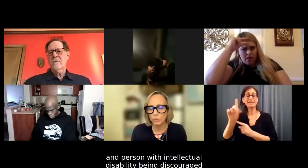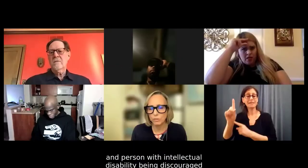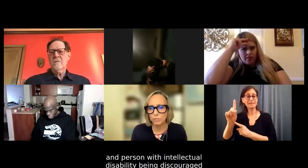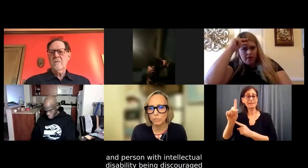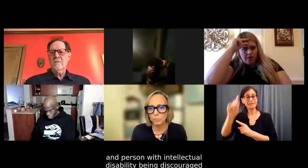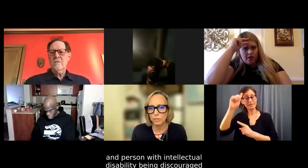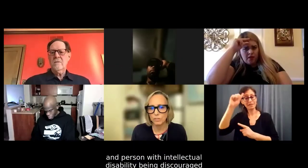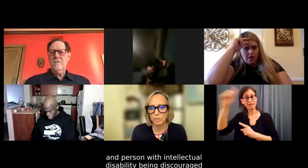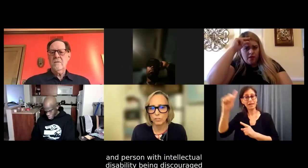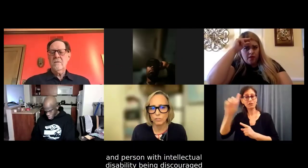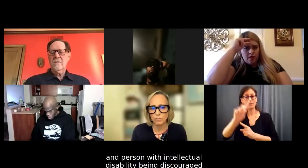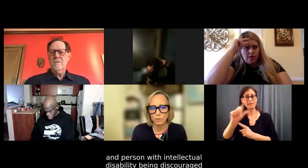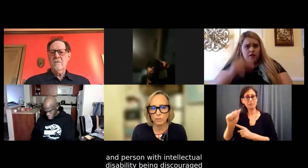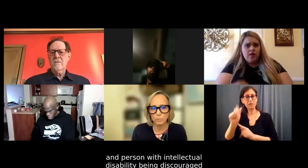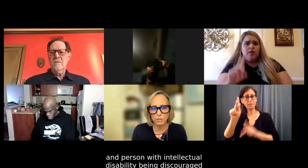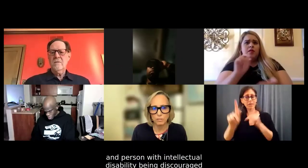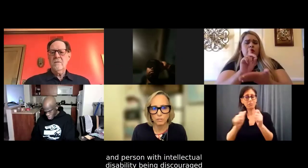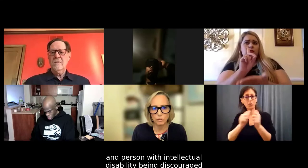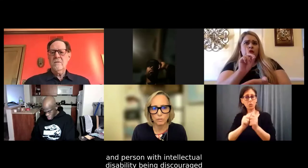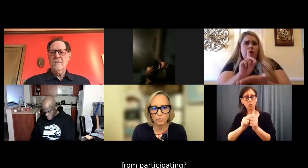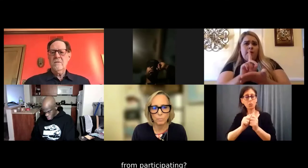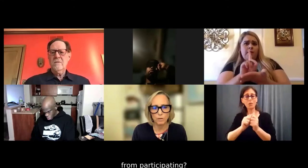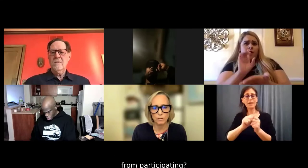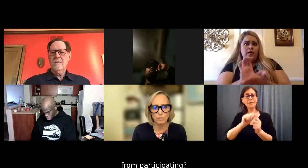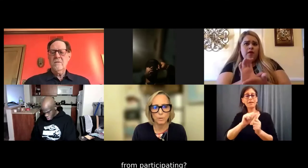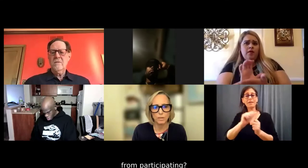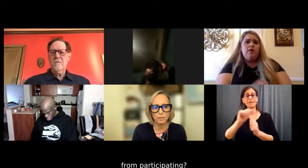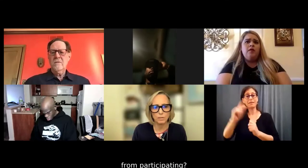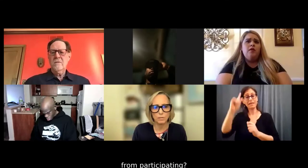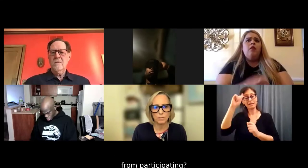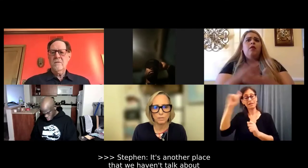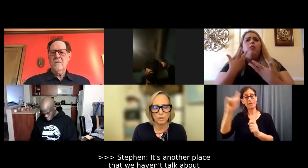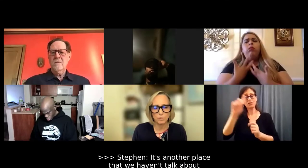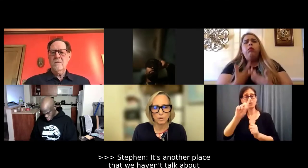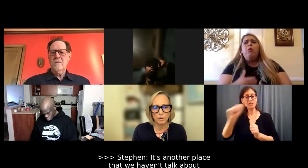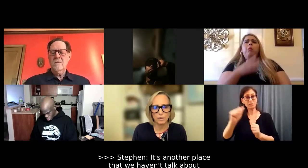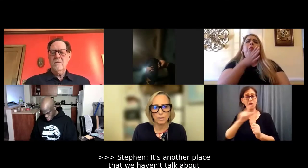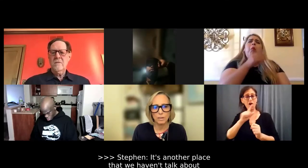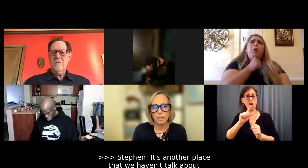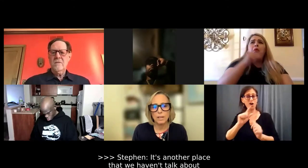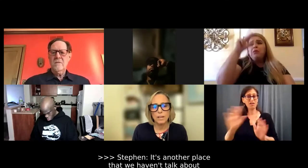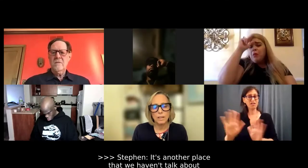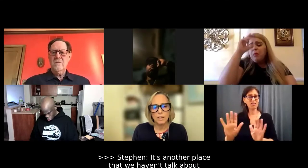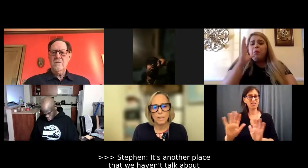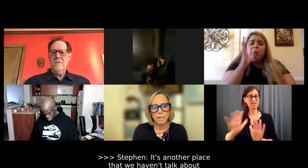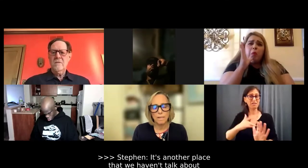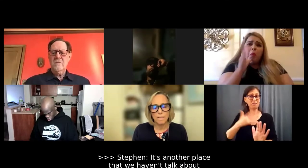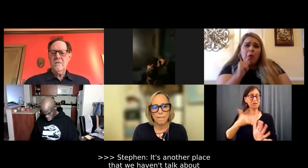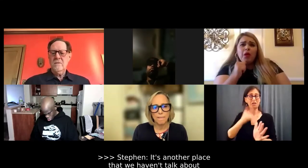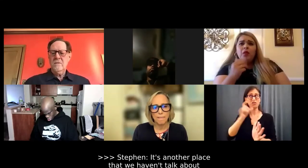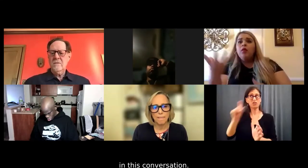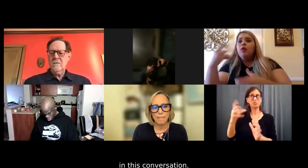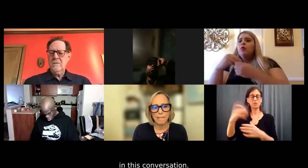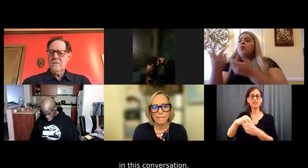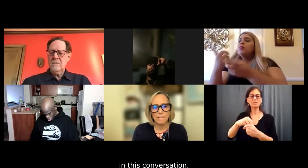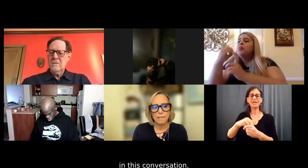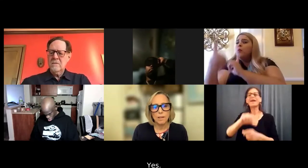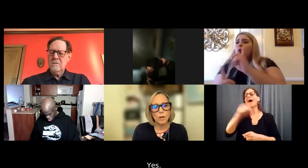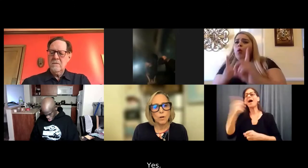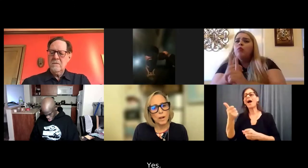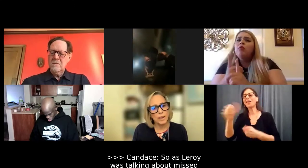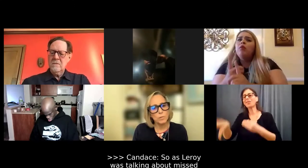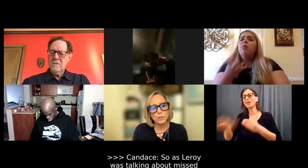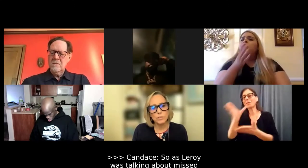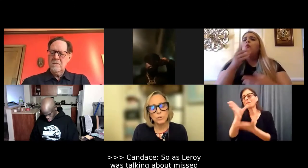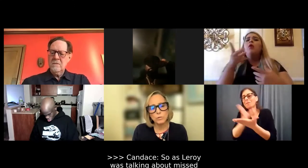persons with intellectual disabilities being discouraged from participating? Right. Is that right? Oh, it's another place we haven't talked about in this conversation